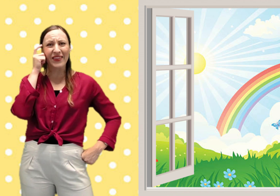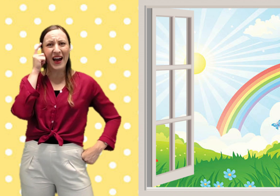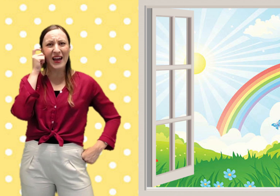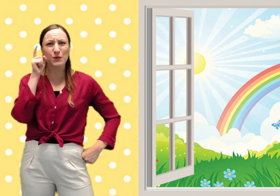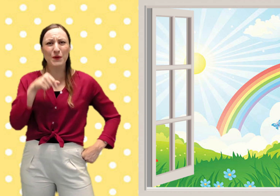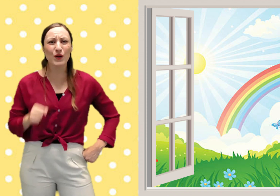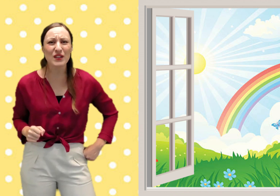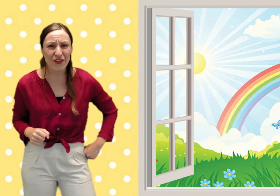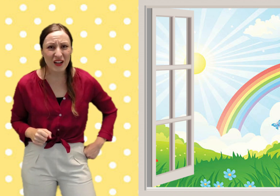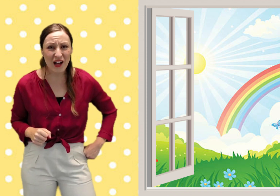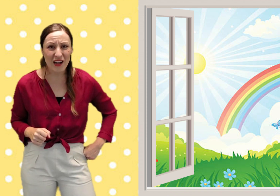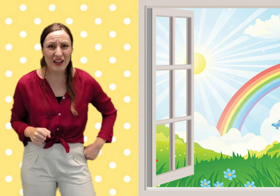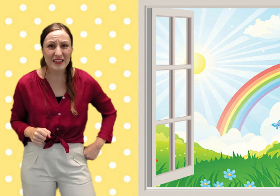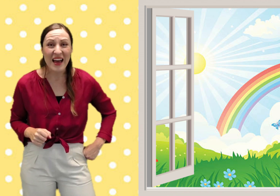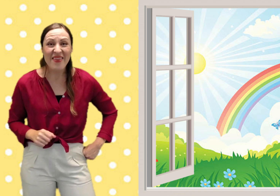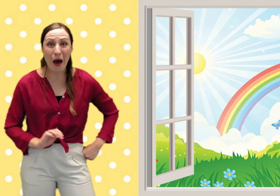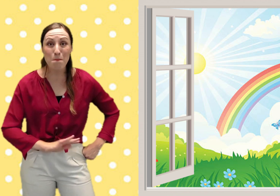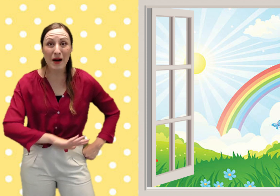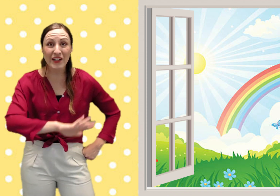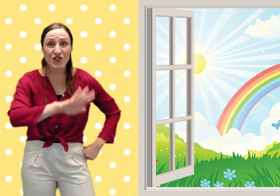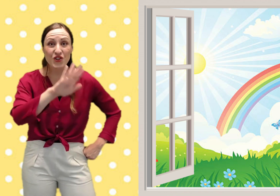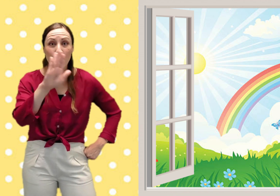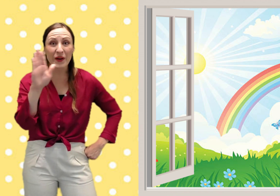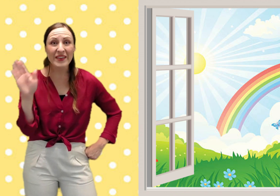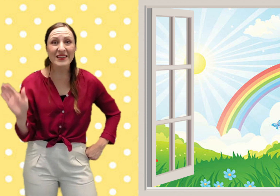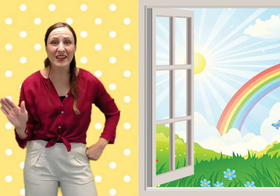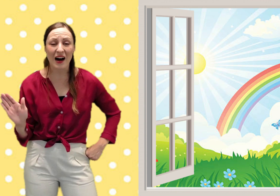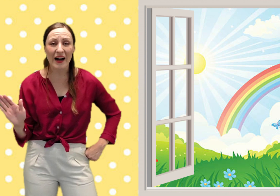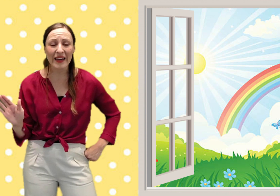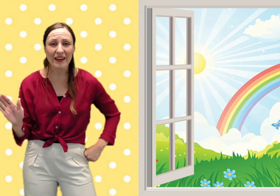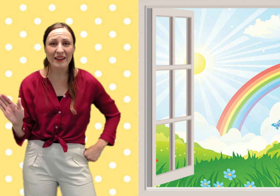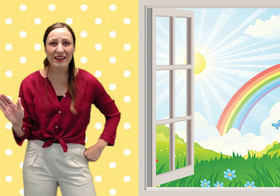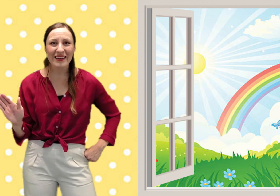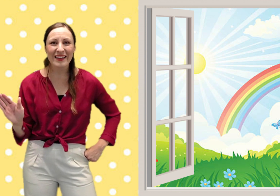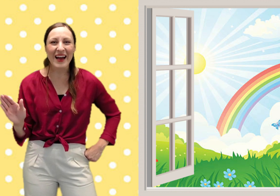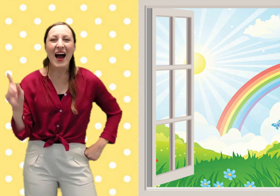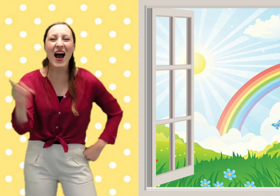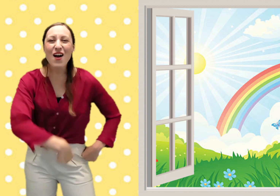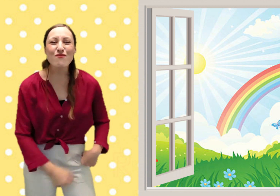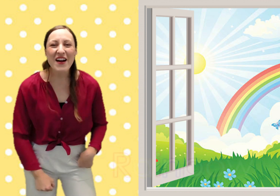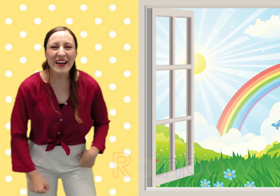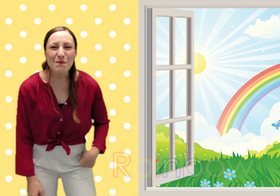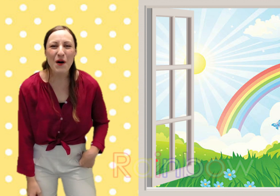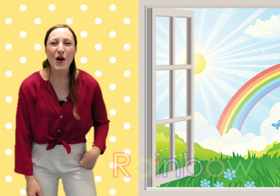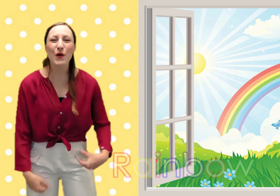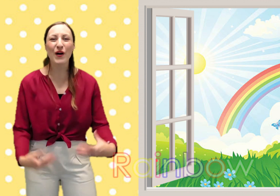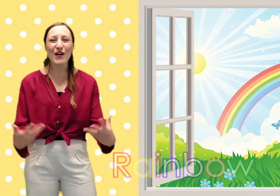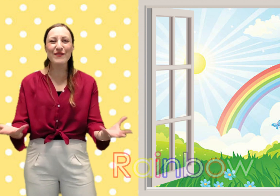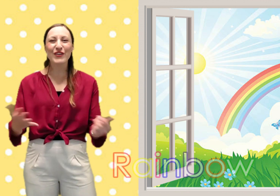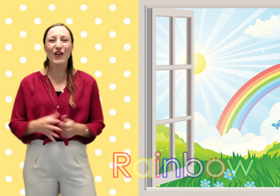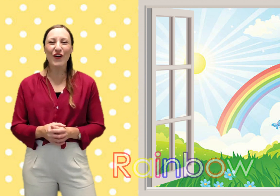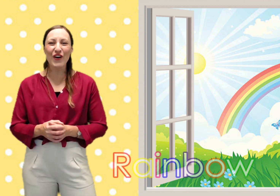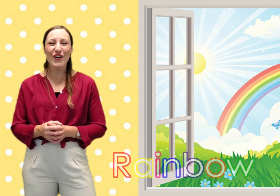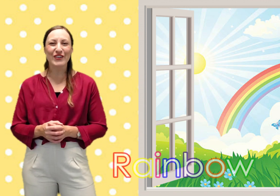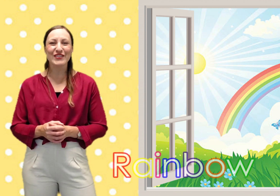that has beautiful colors that might show in the sky a rainbow of course